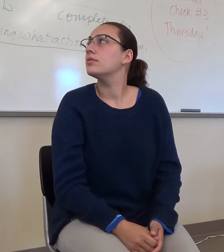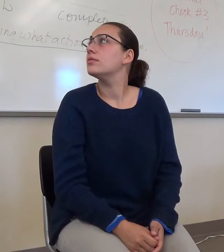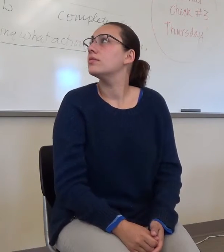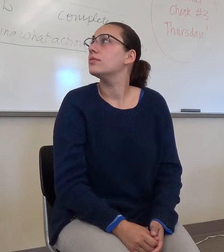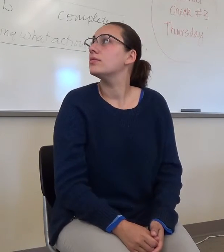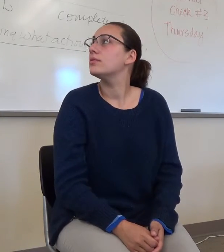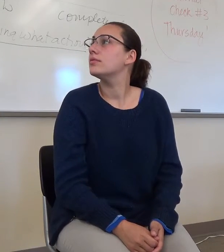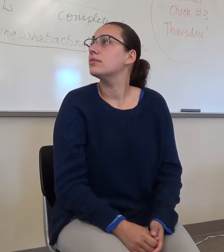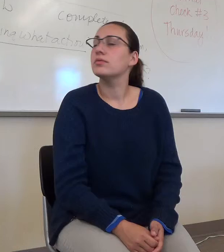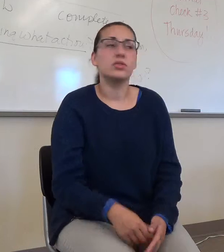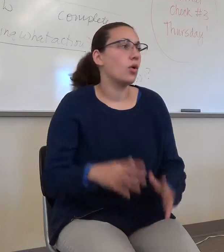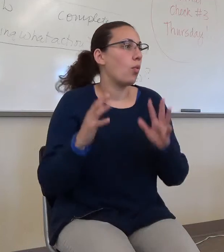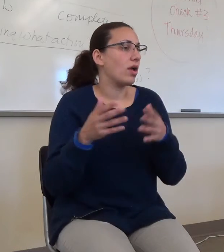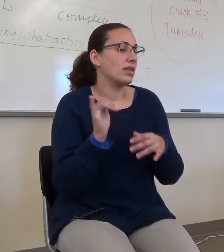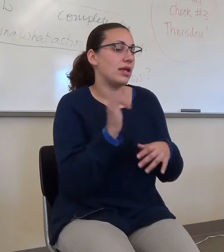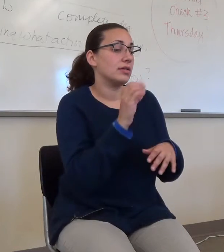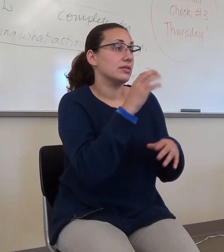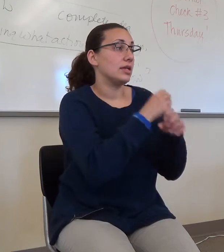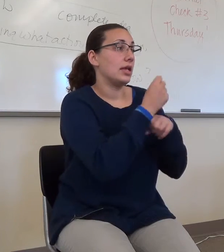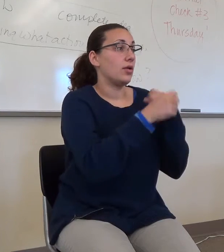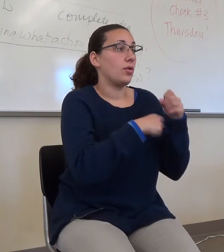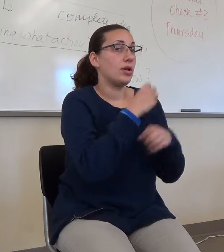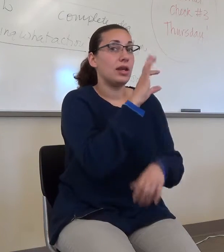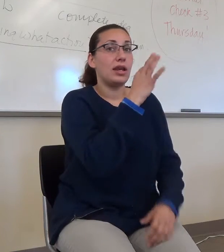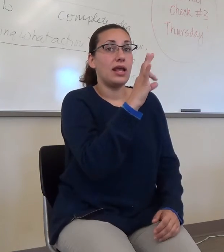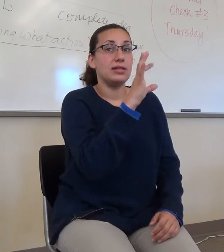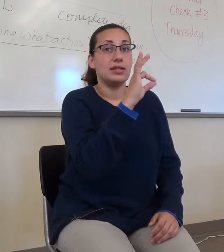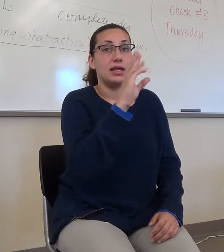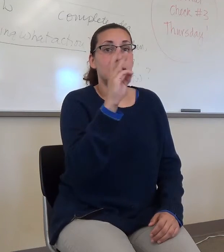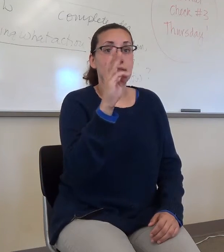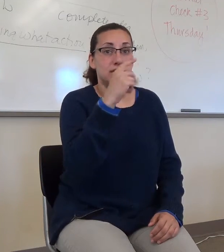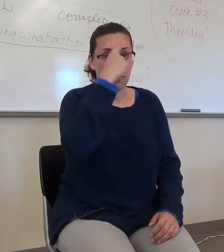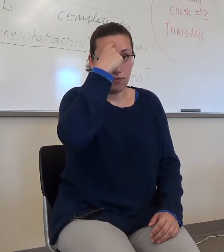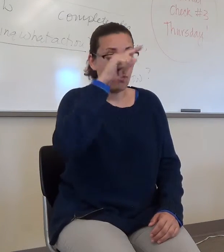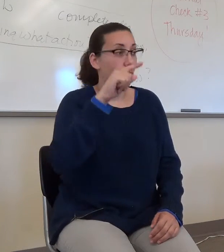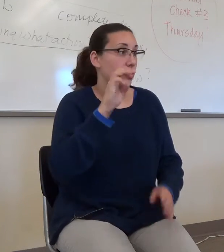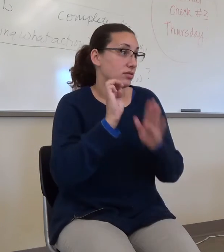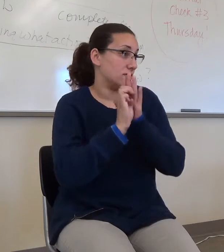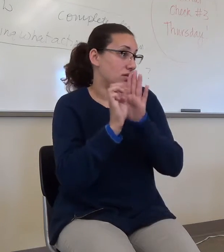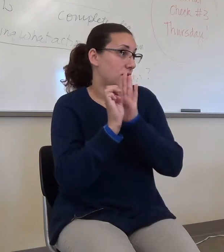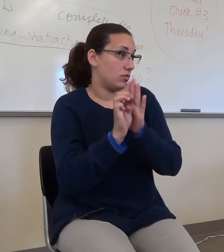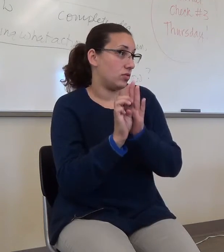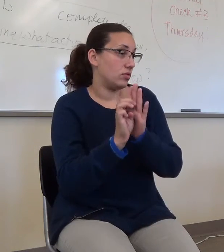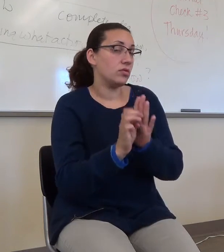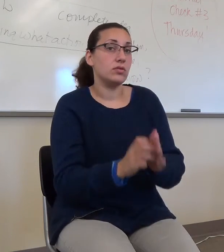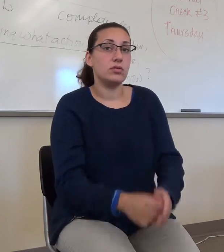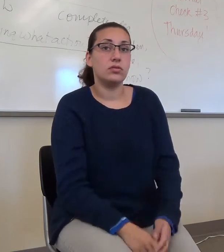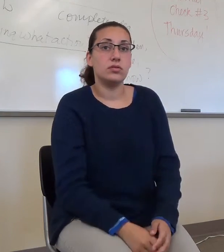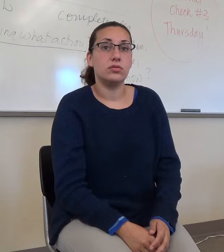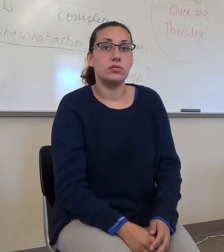In 1996, for instance, so if we look at our